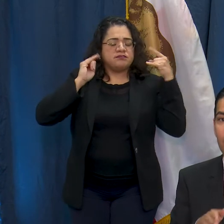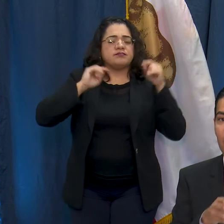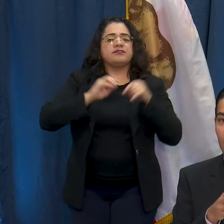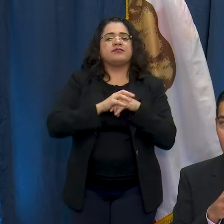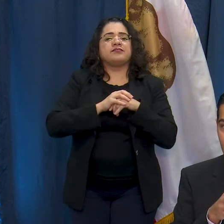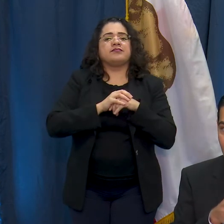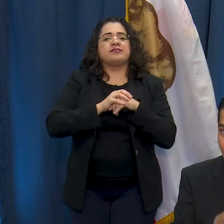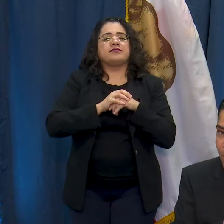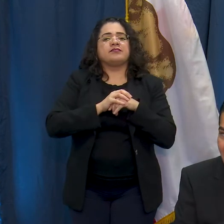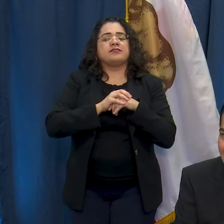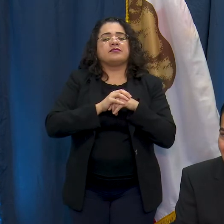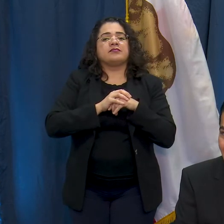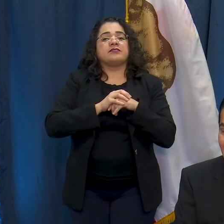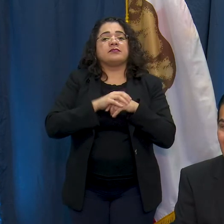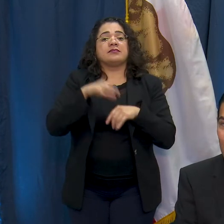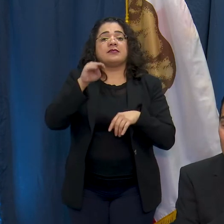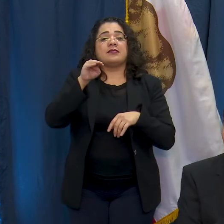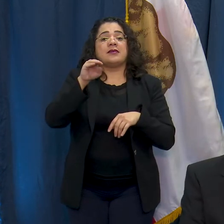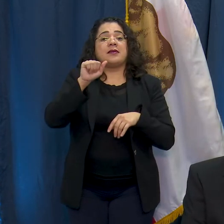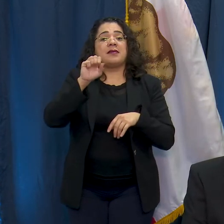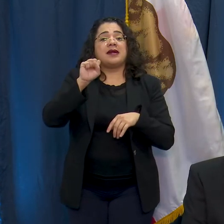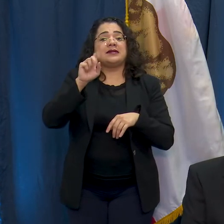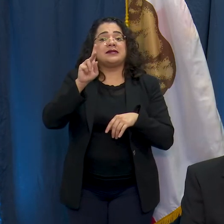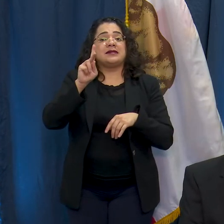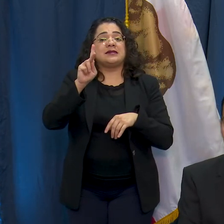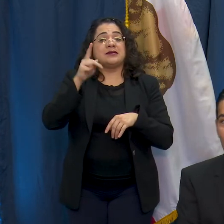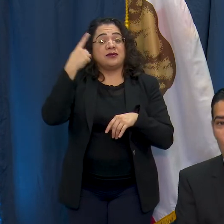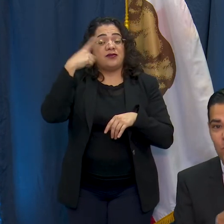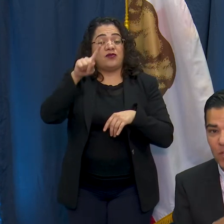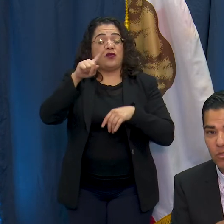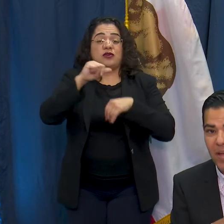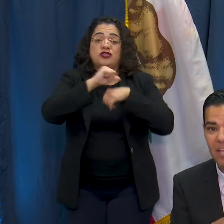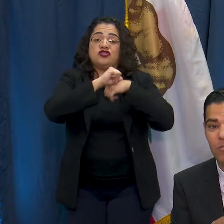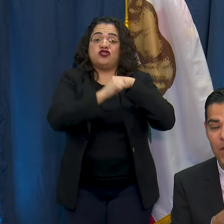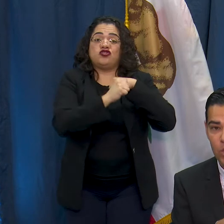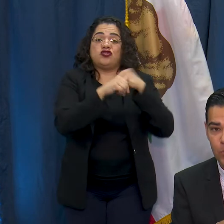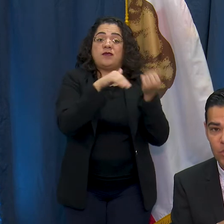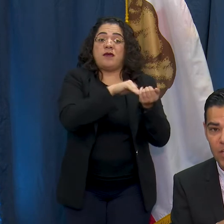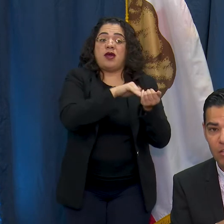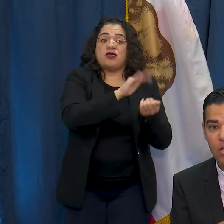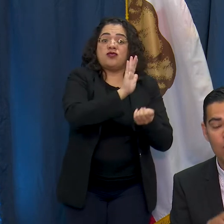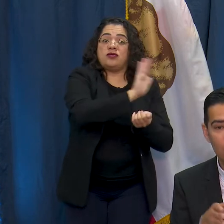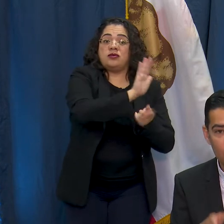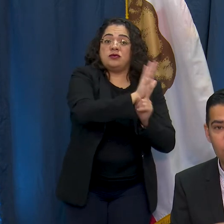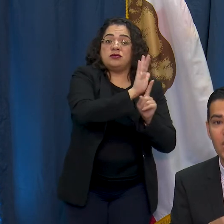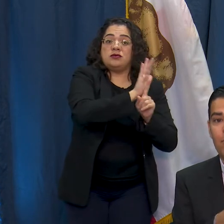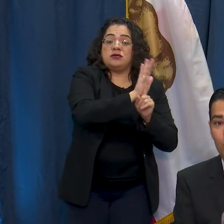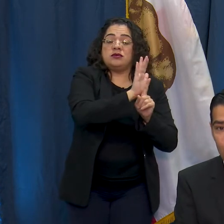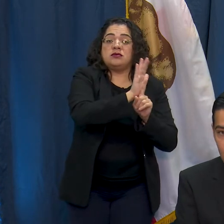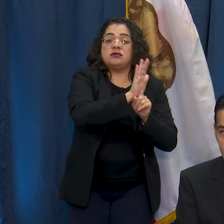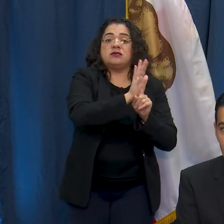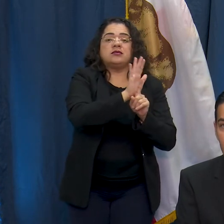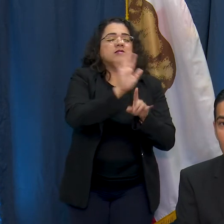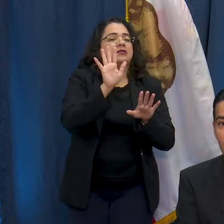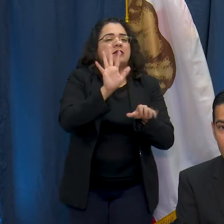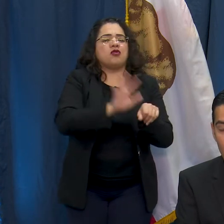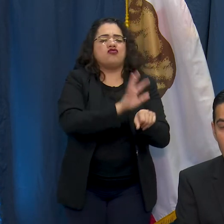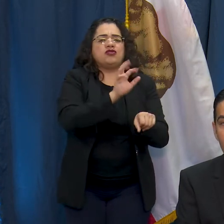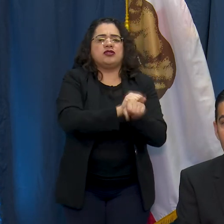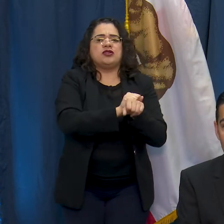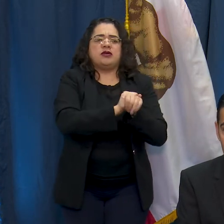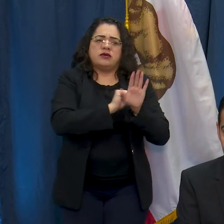masks that are surgical masks or the special masks for medical personnel those need to be reserved